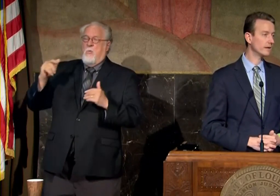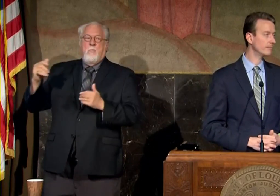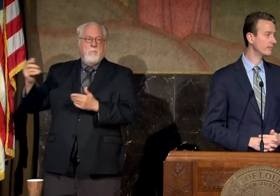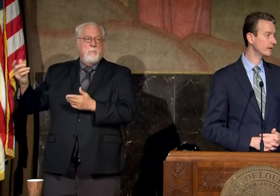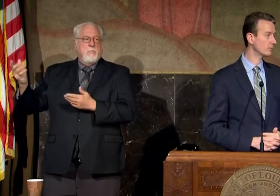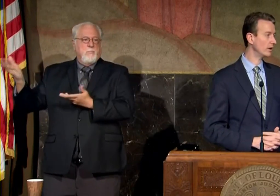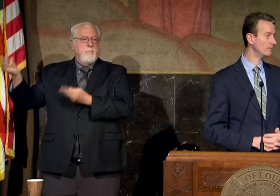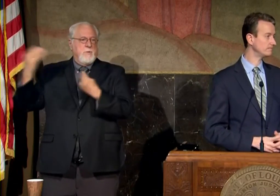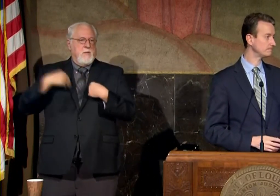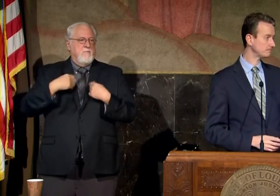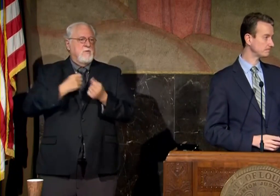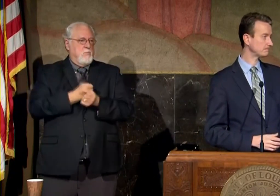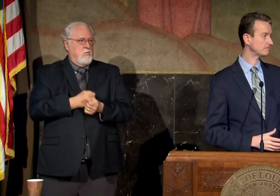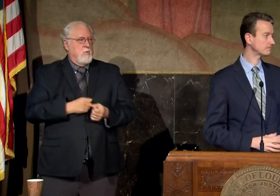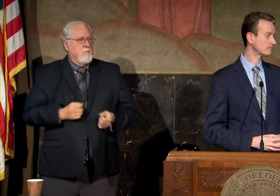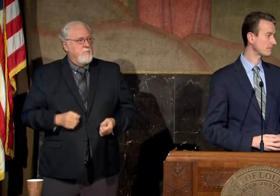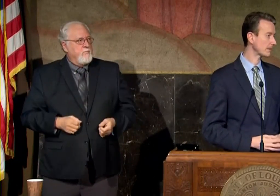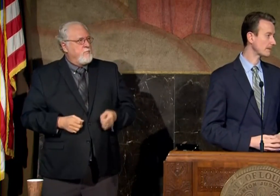um as well